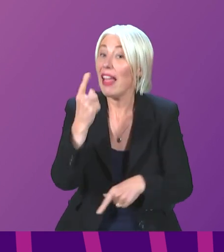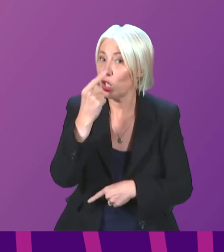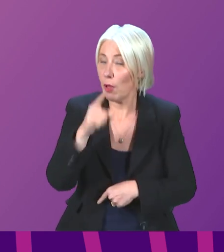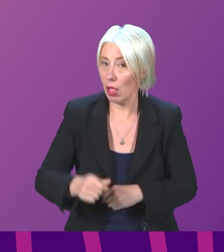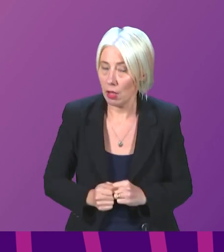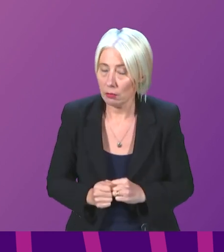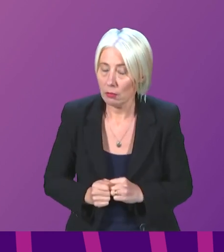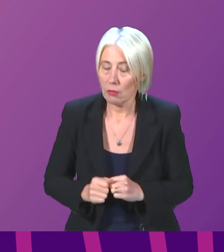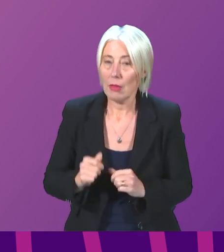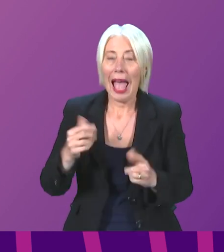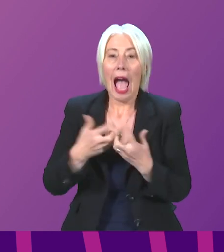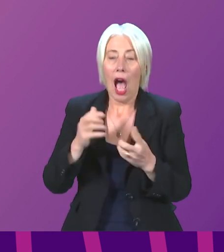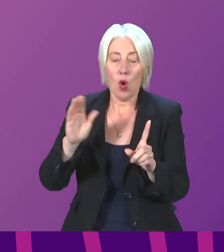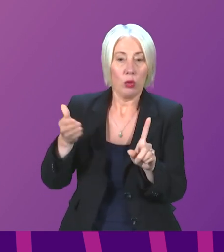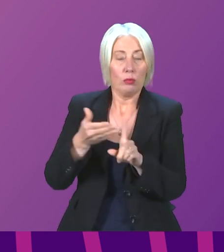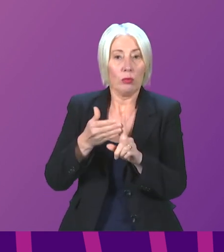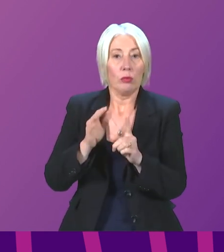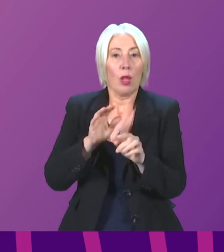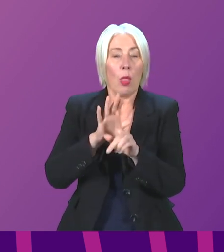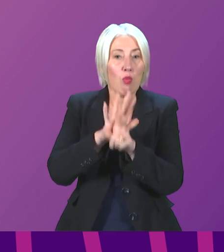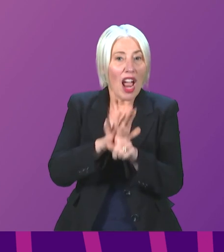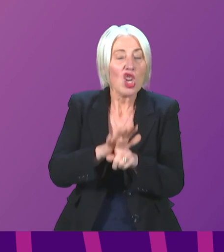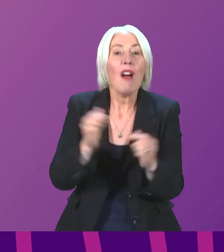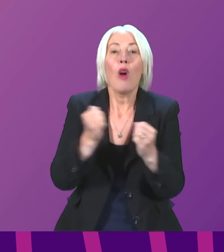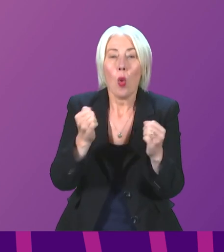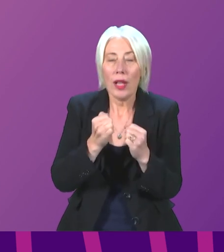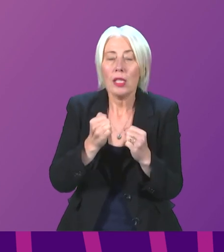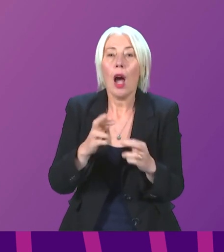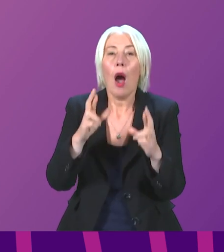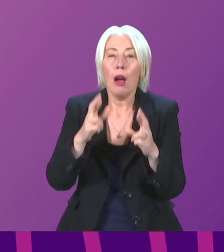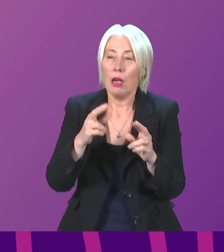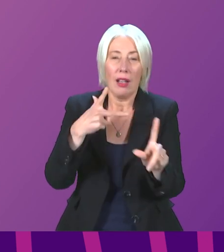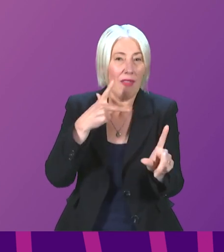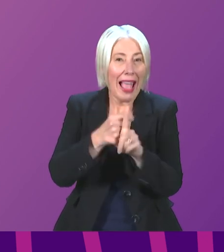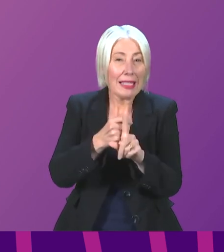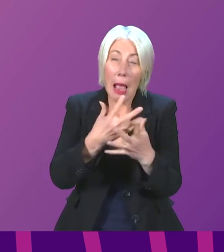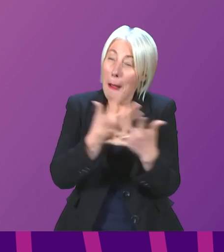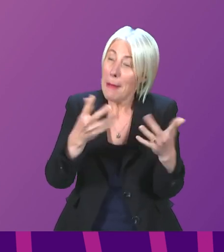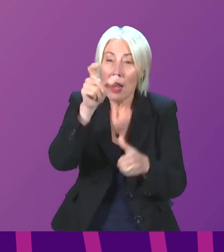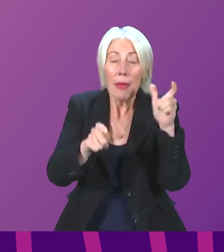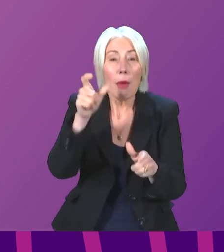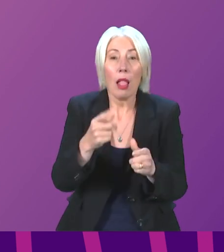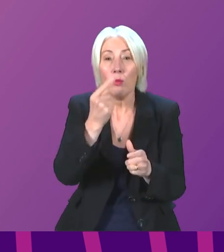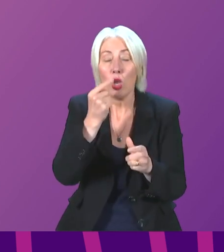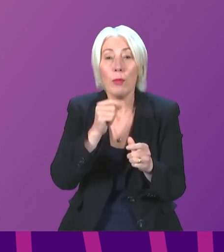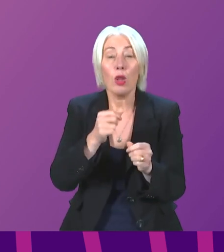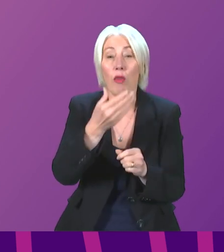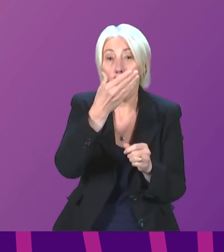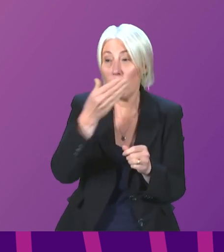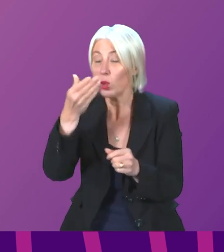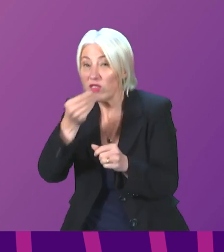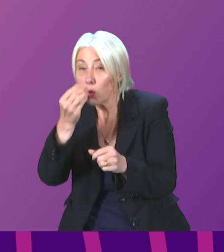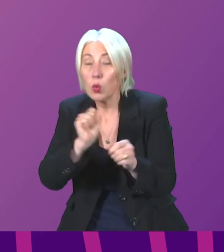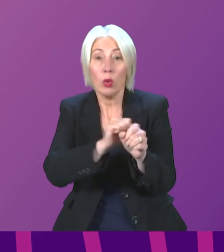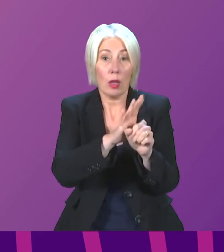As part of our approach to tackling winter pressures head-on, we're aiming to vaccinate as many people against flu and COVID as possible by the beginning